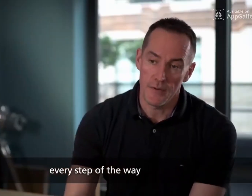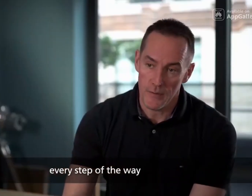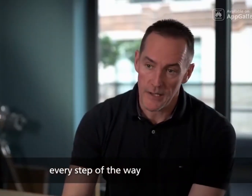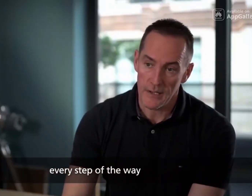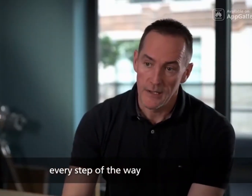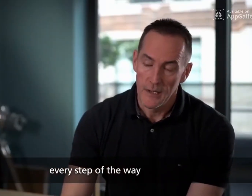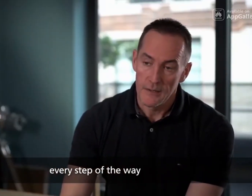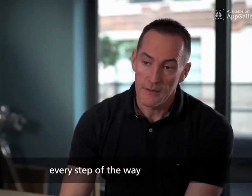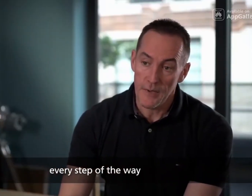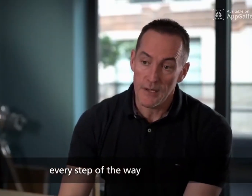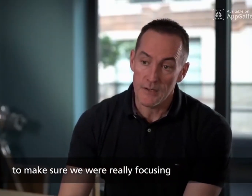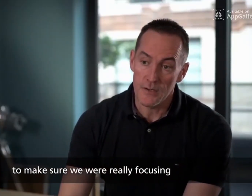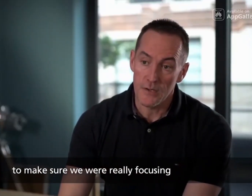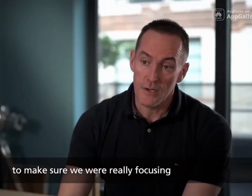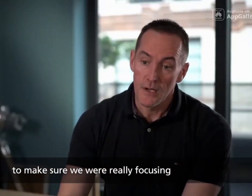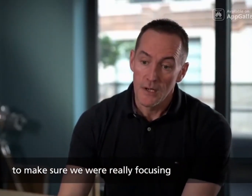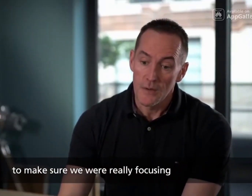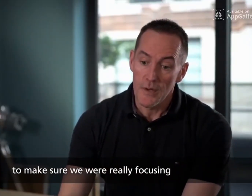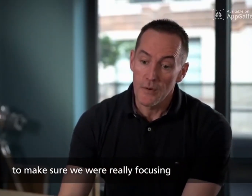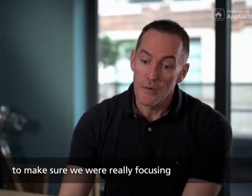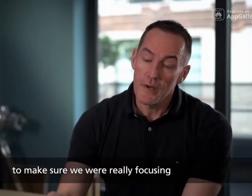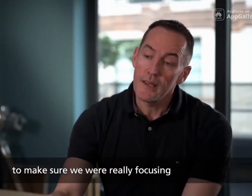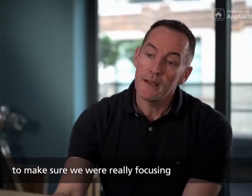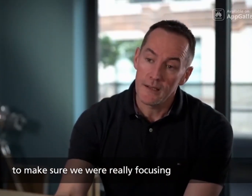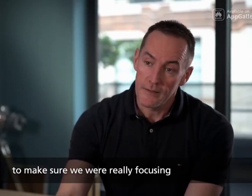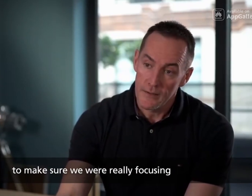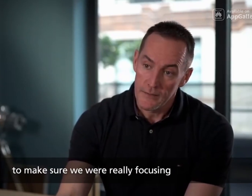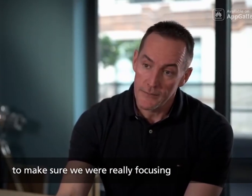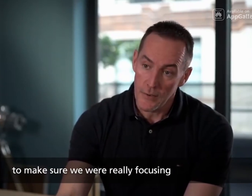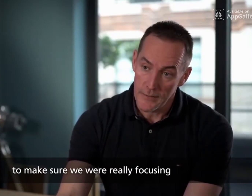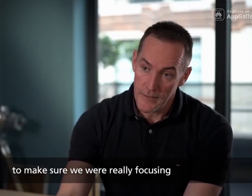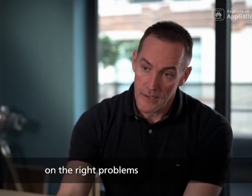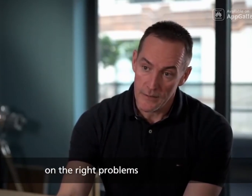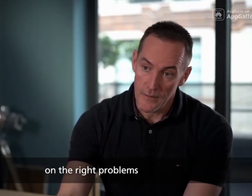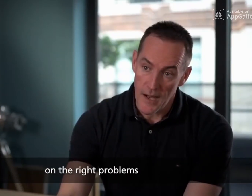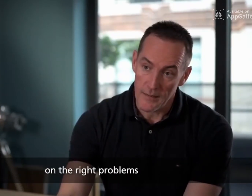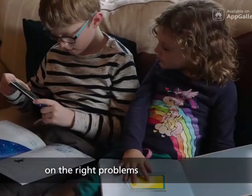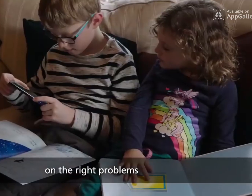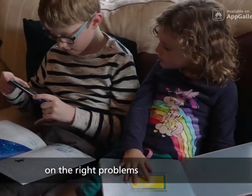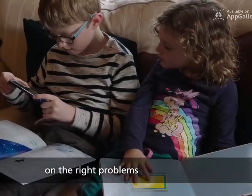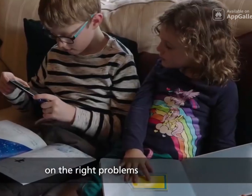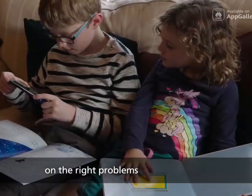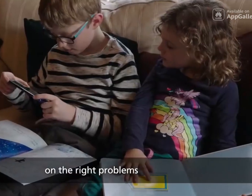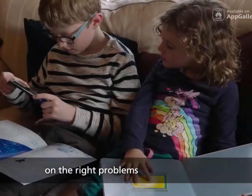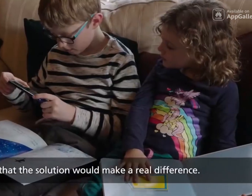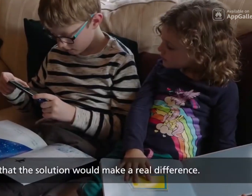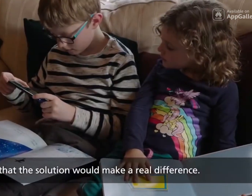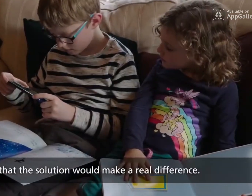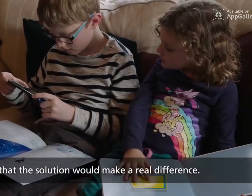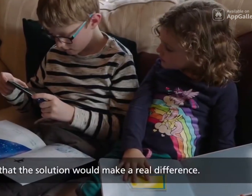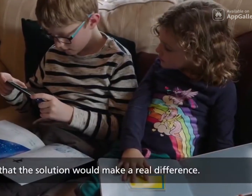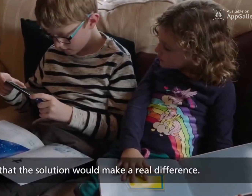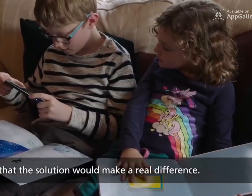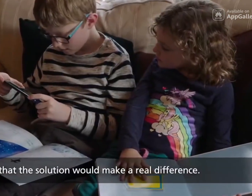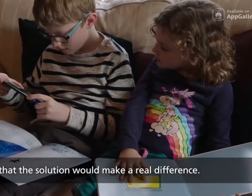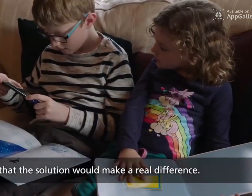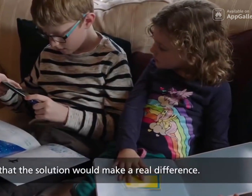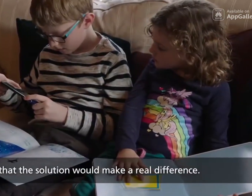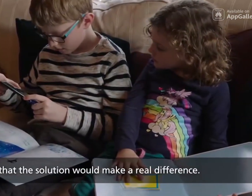of the way to make sure we were really focusing on the right problems and that the solution would make a real